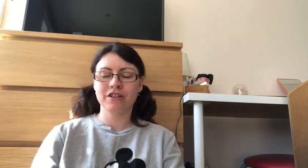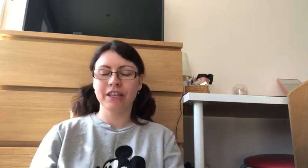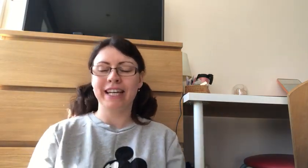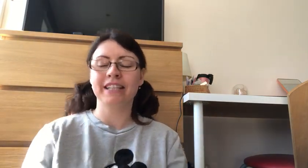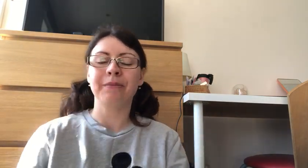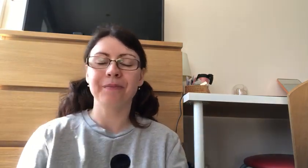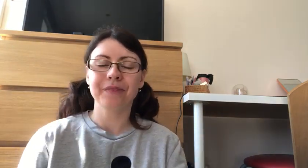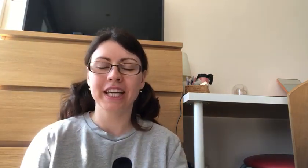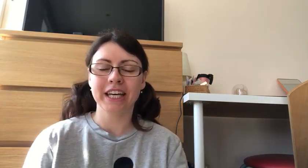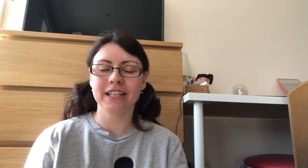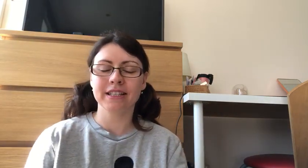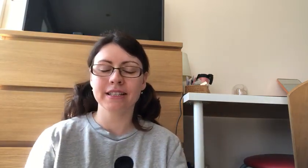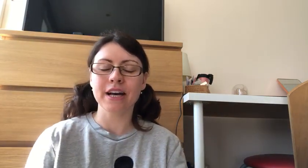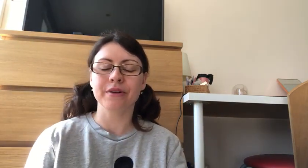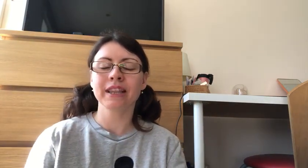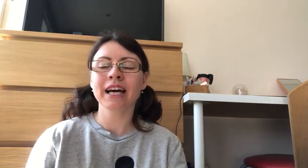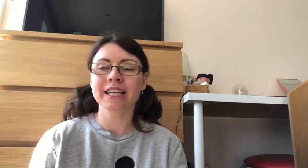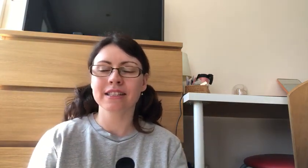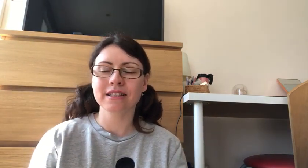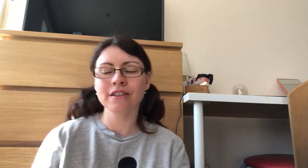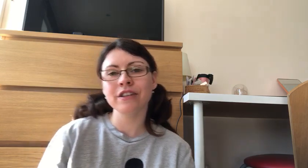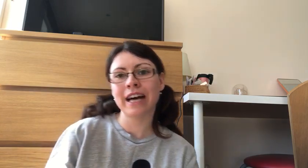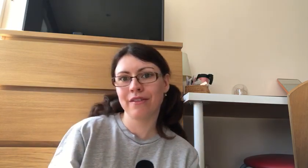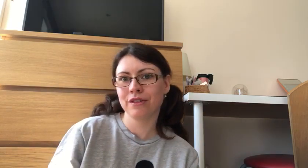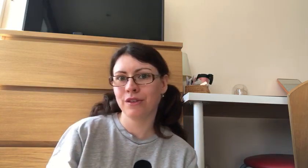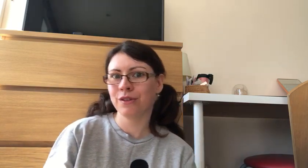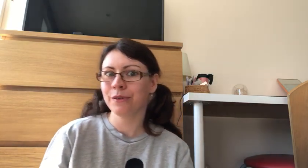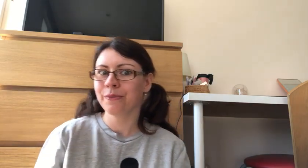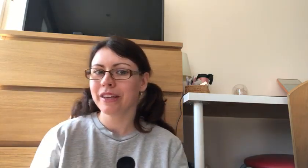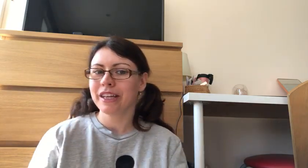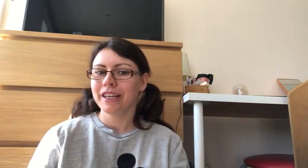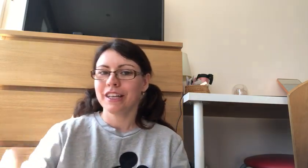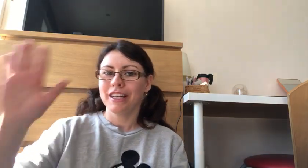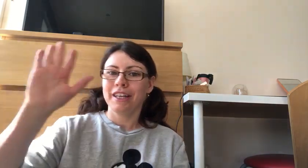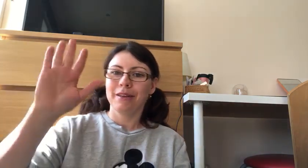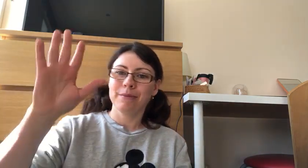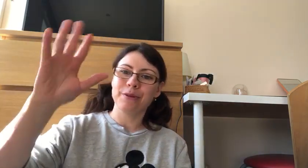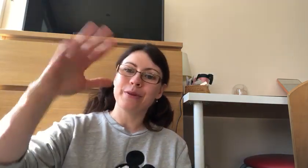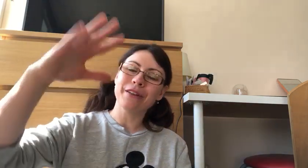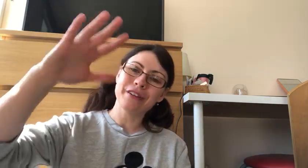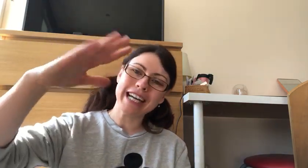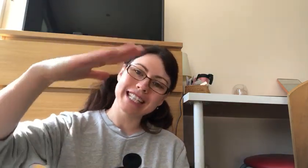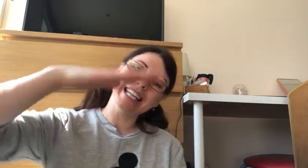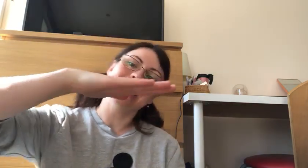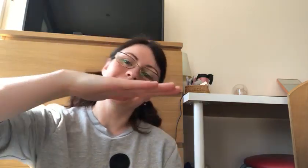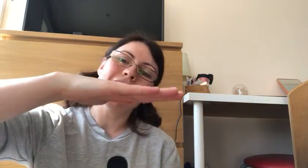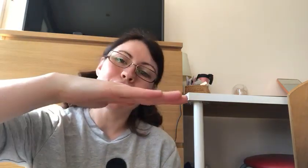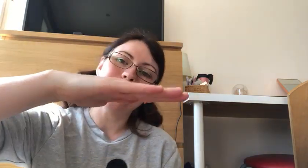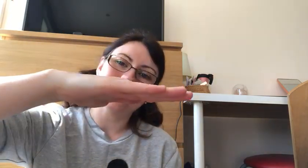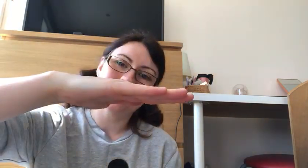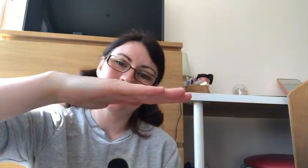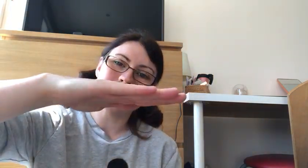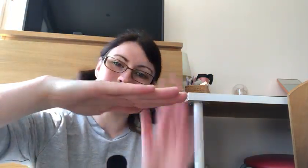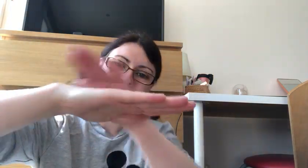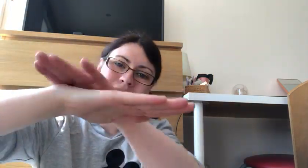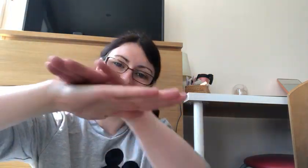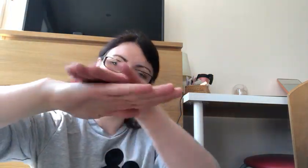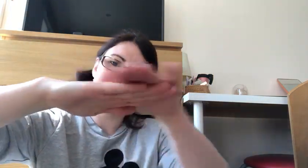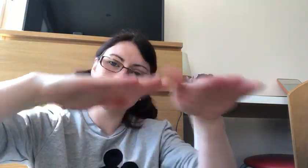it together okay so lions you have to put one of your hands like this flat that means it's nice